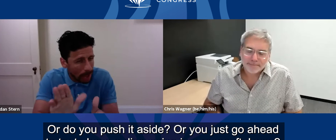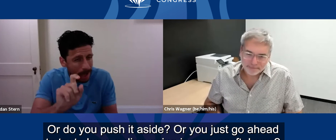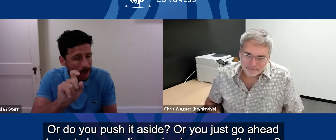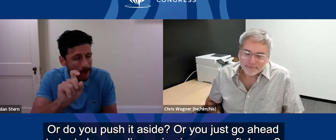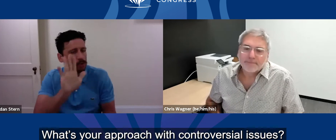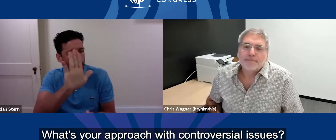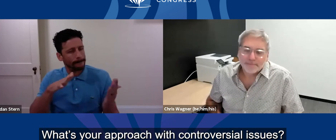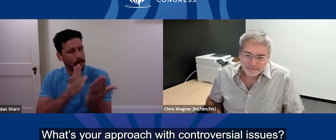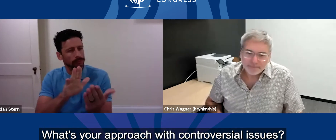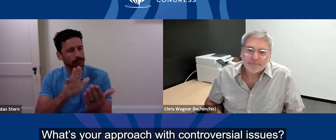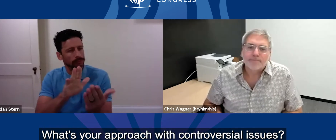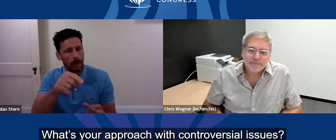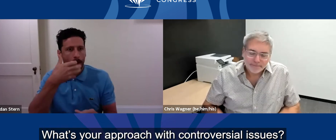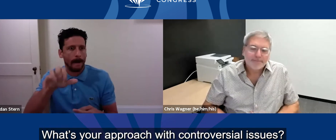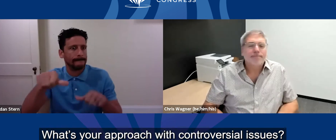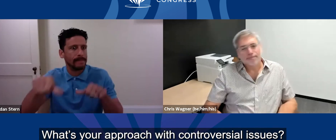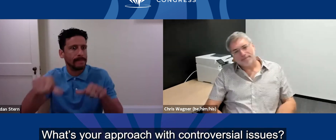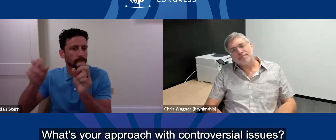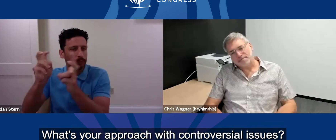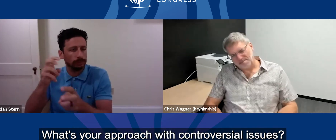What's your approach with controversial issues?